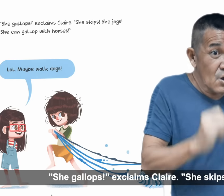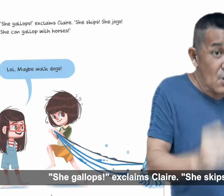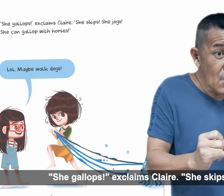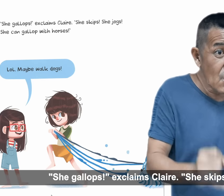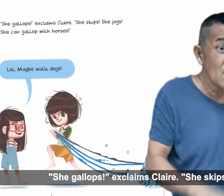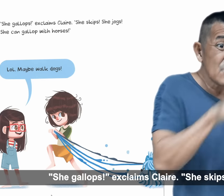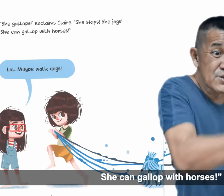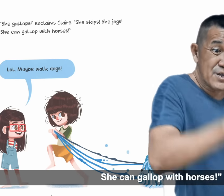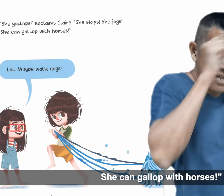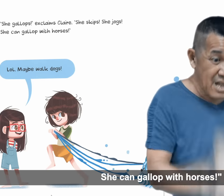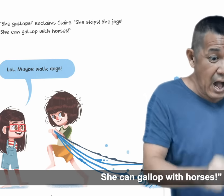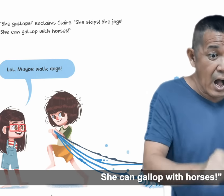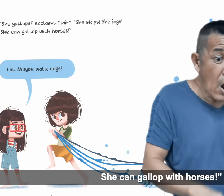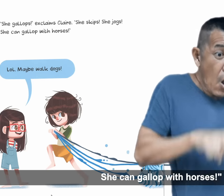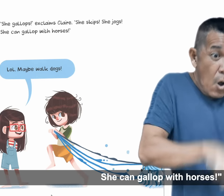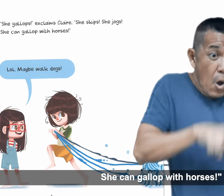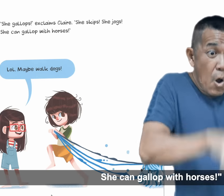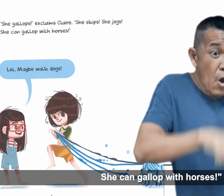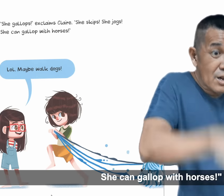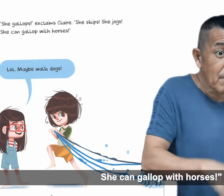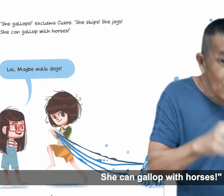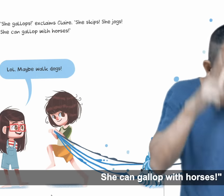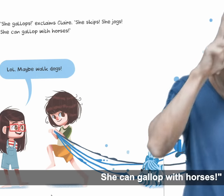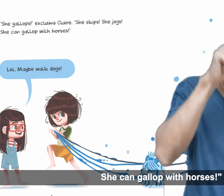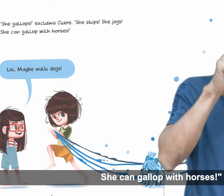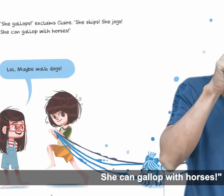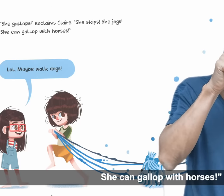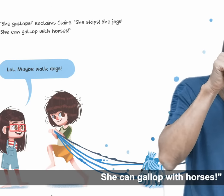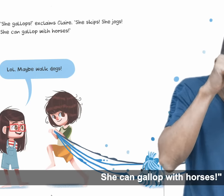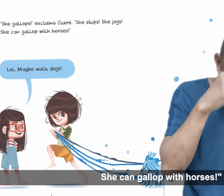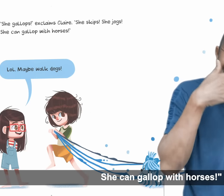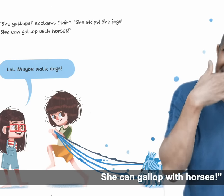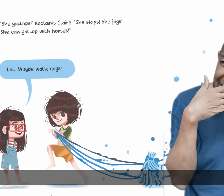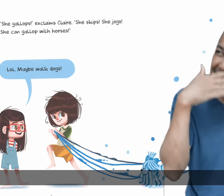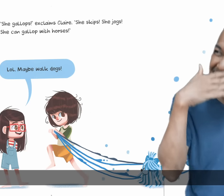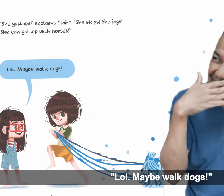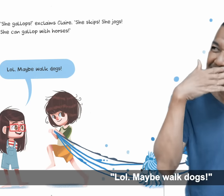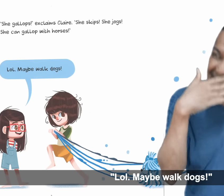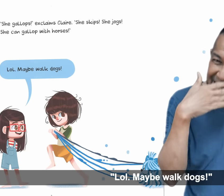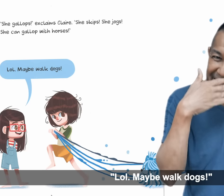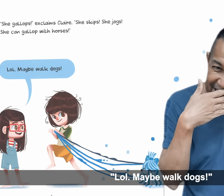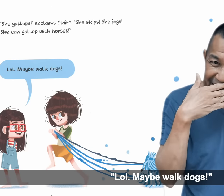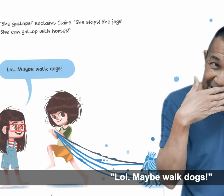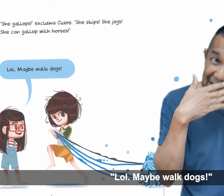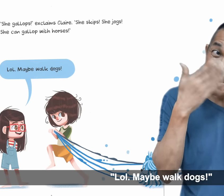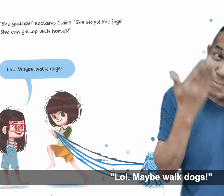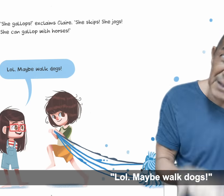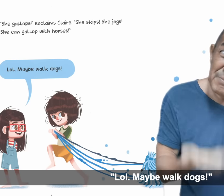jogs. She can gallop... With horses. LOL.